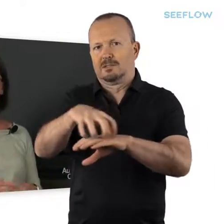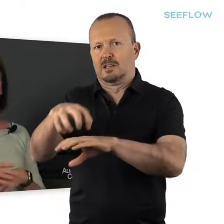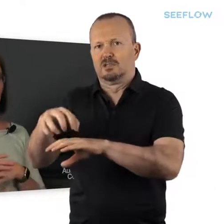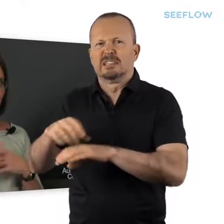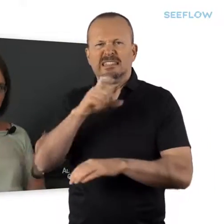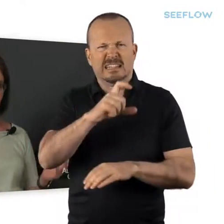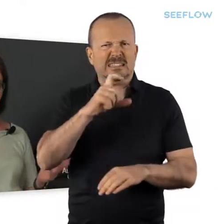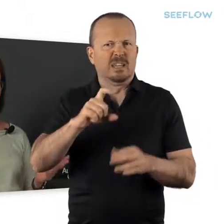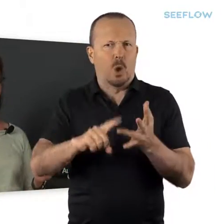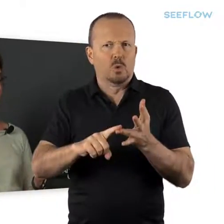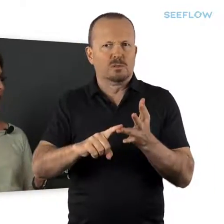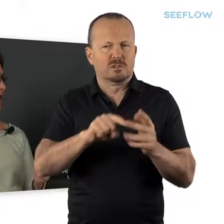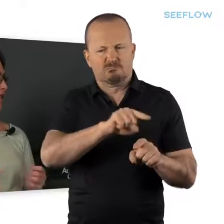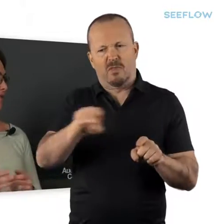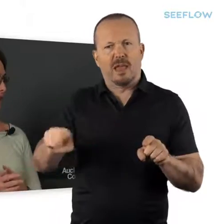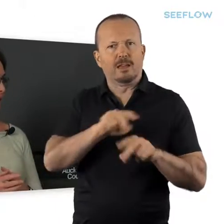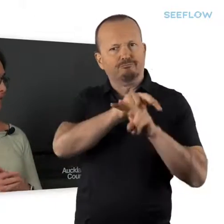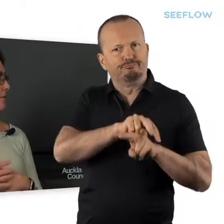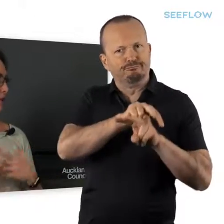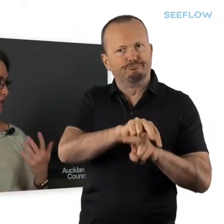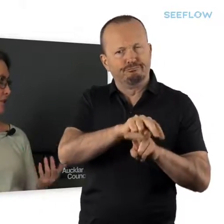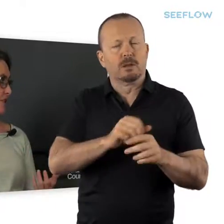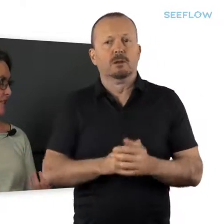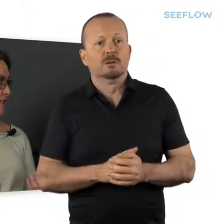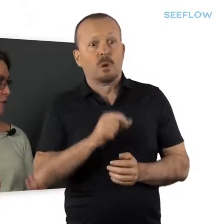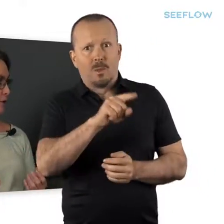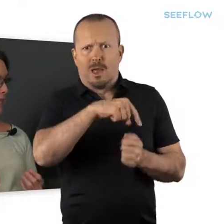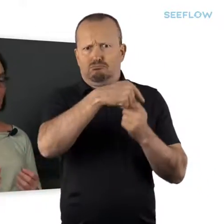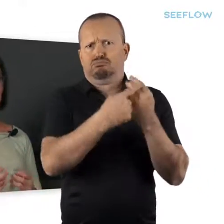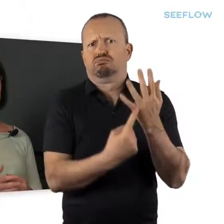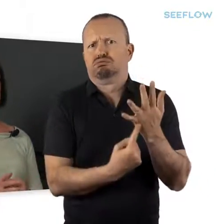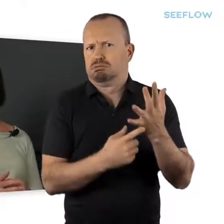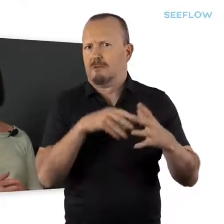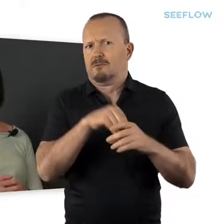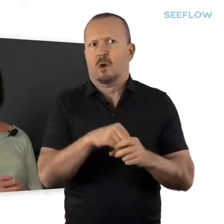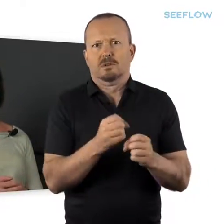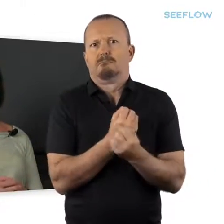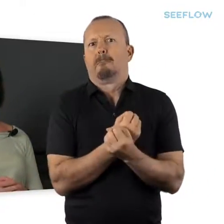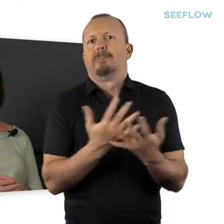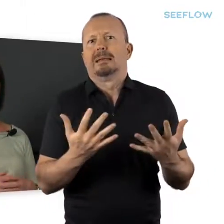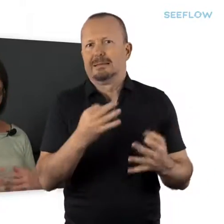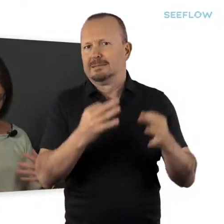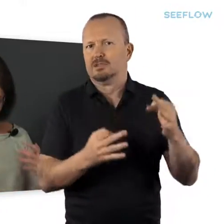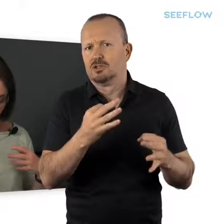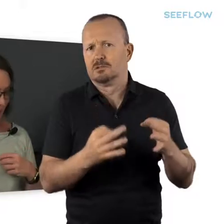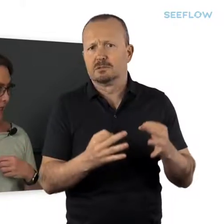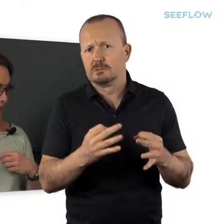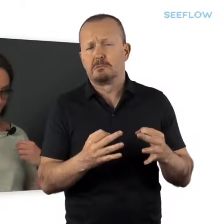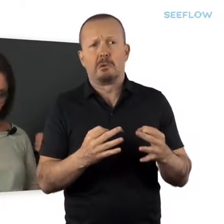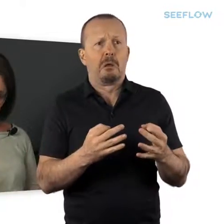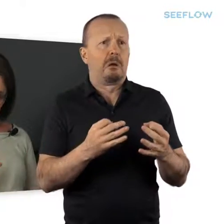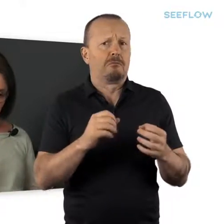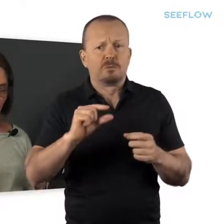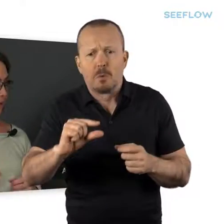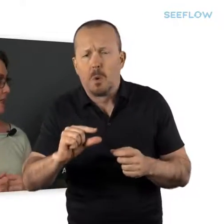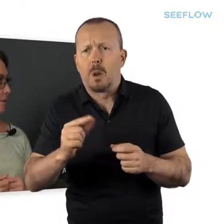So they make a whole lot of other decisions that affect the myriad of services that Auckland Council delivers. And it